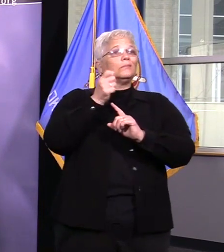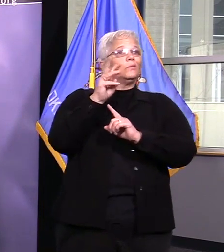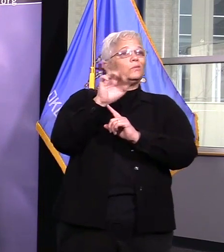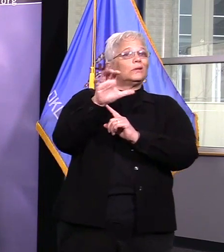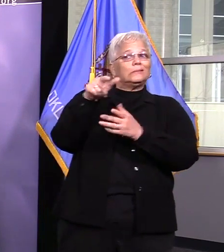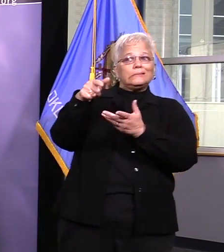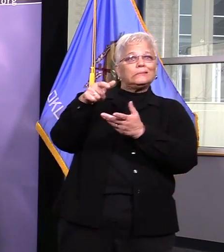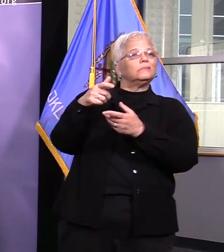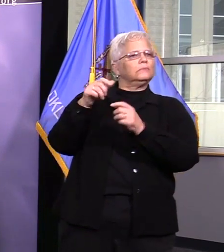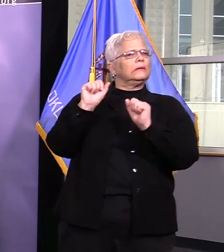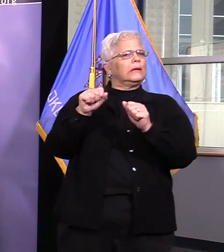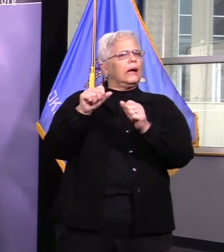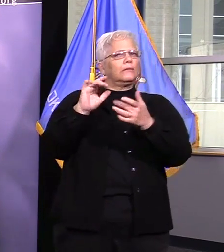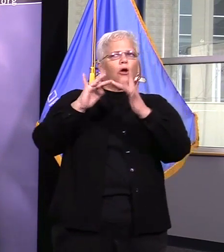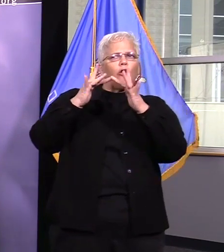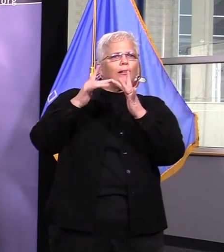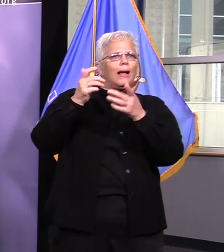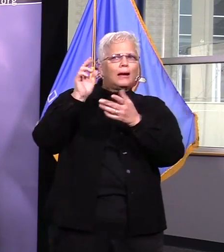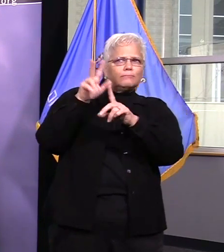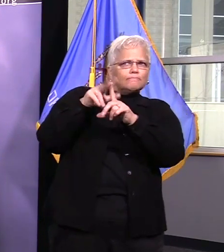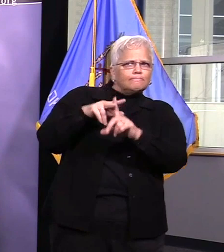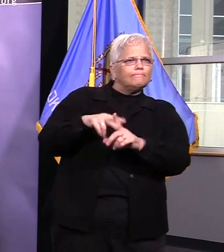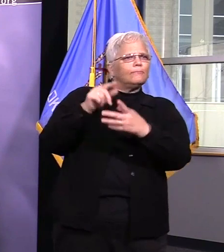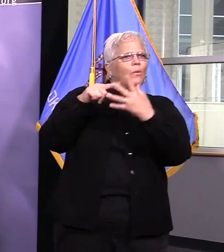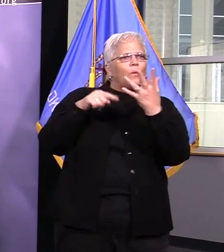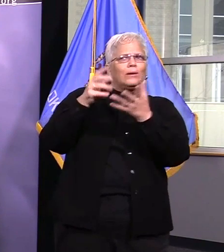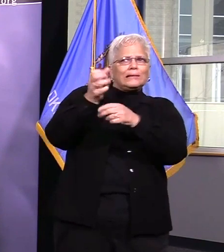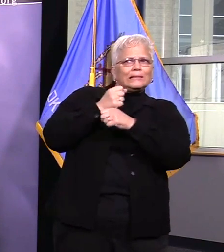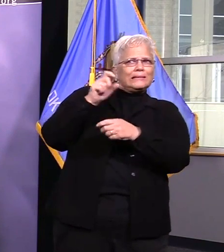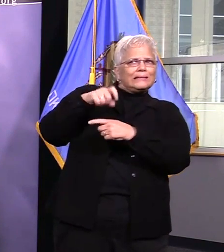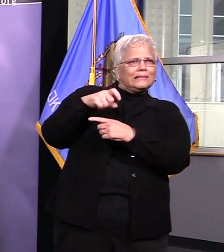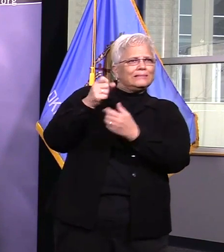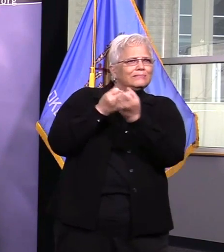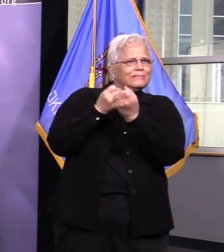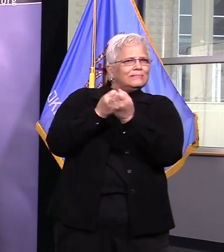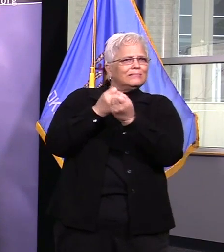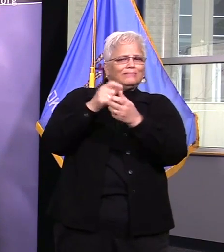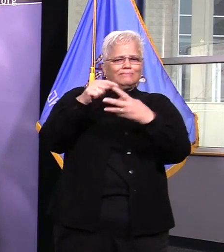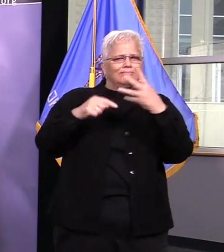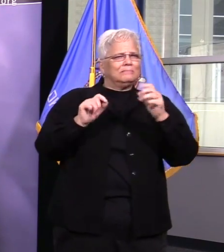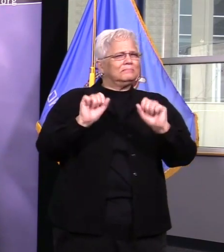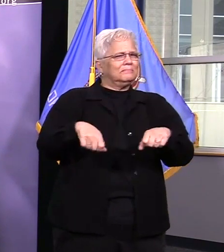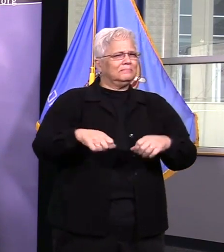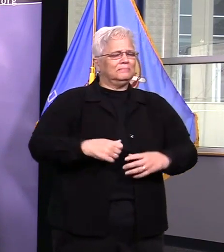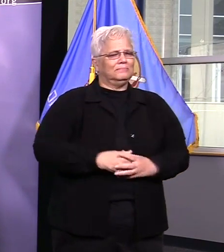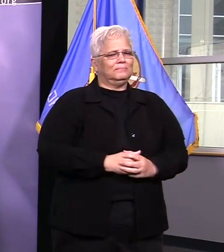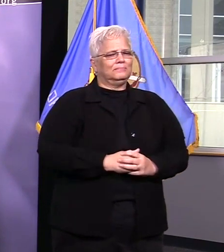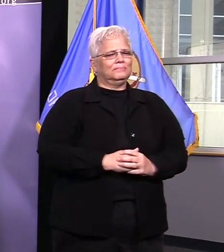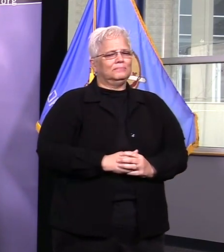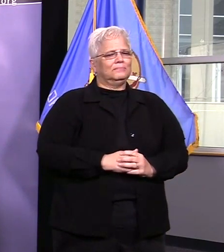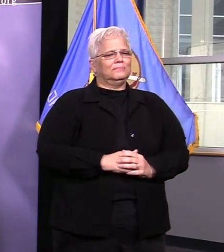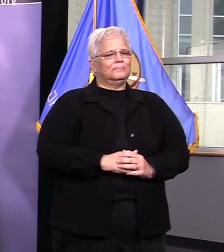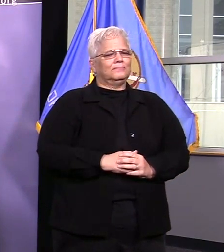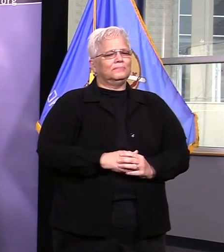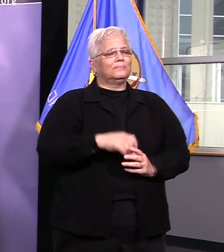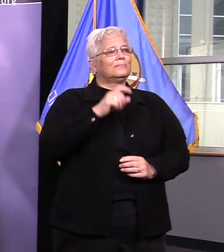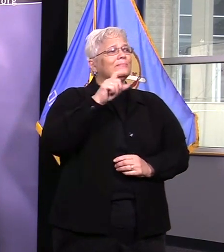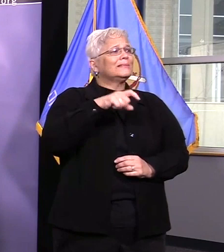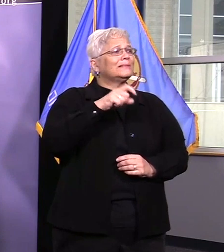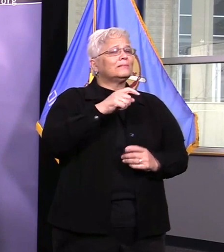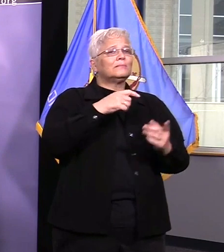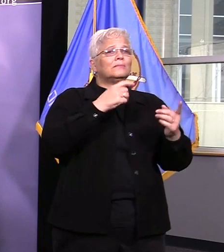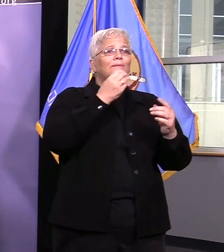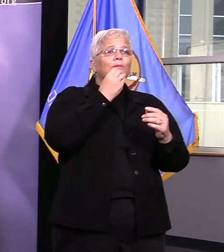still here making sure our food supply remains safe. We encourage you to support our local restaurants and bakeries with a peace of mind